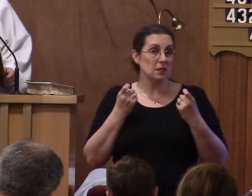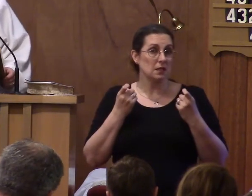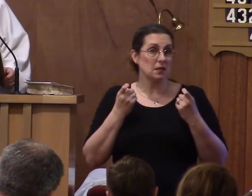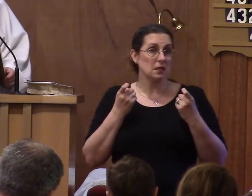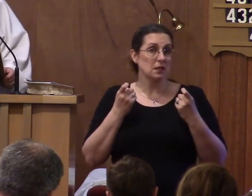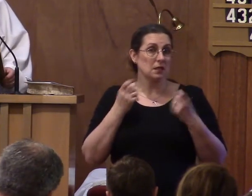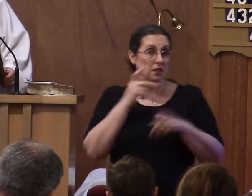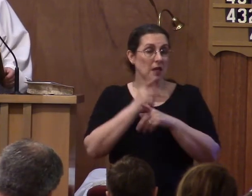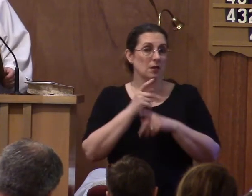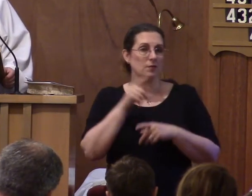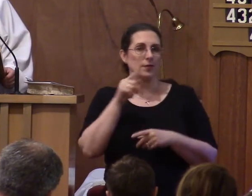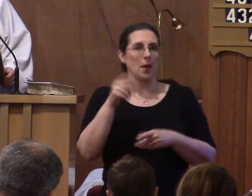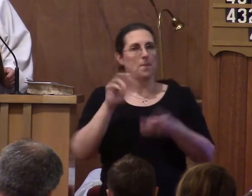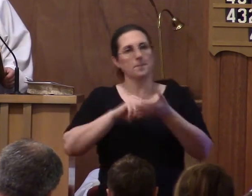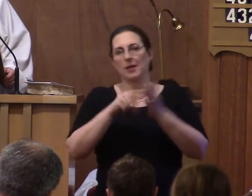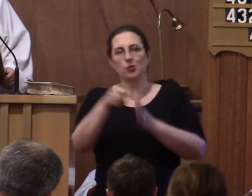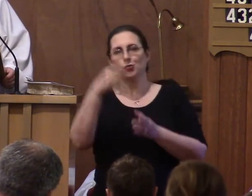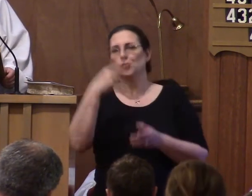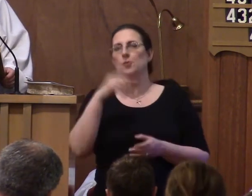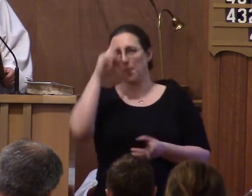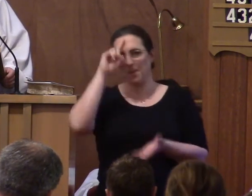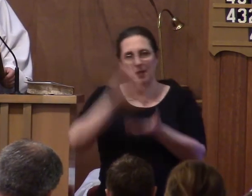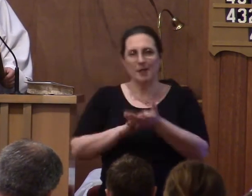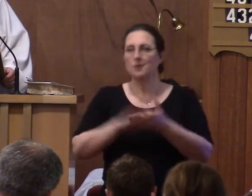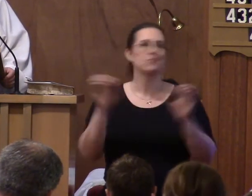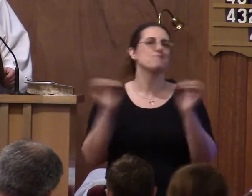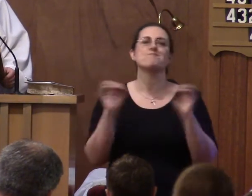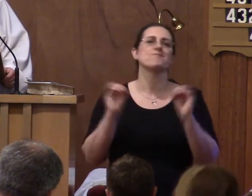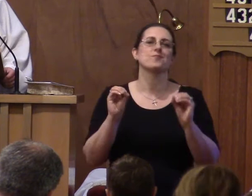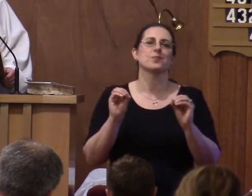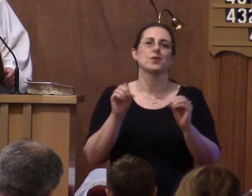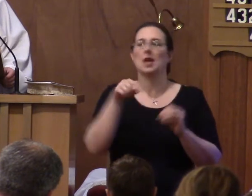means you are an unbeliever. The faith does not exist in your heart.